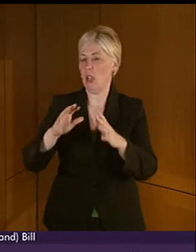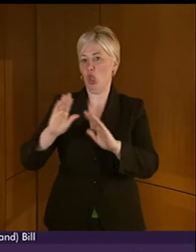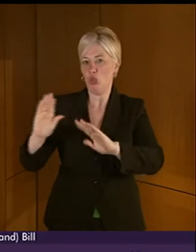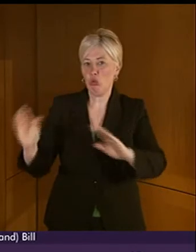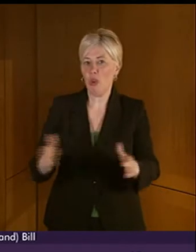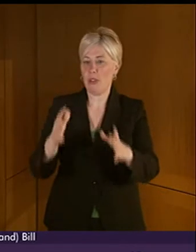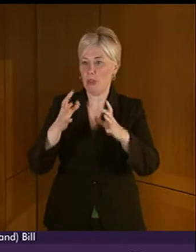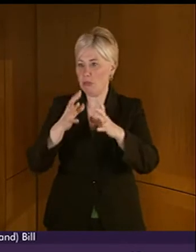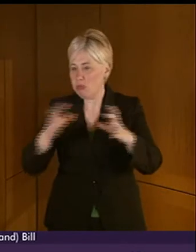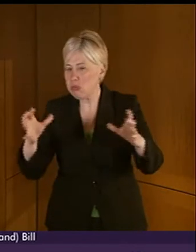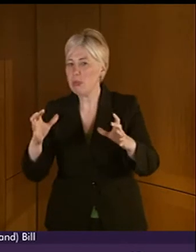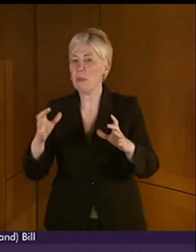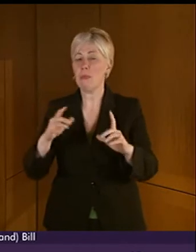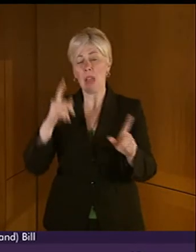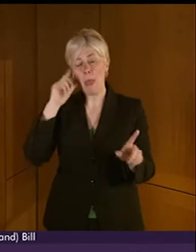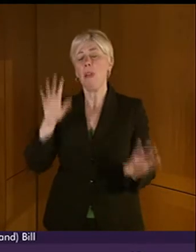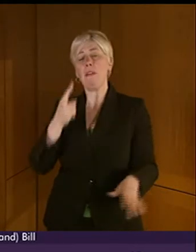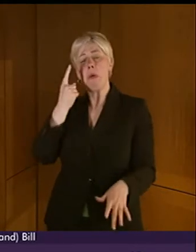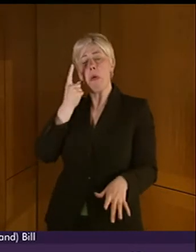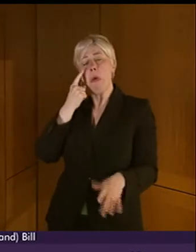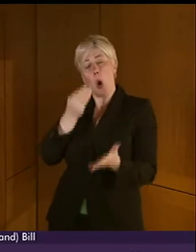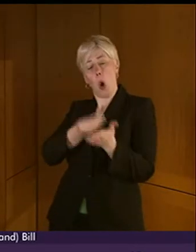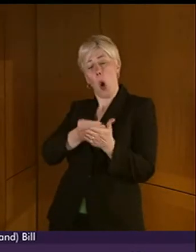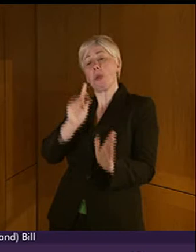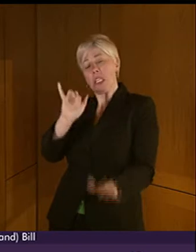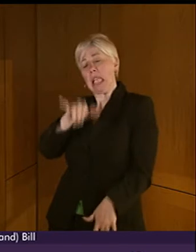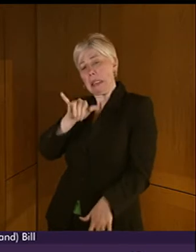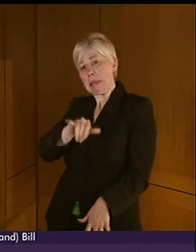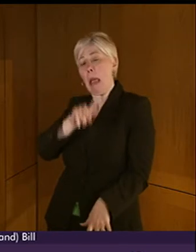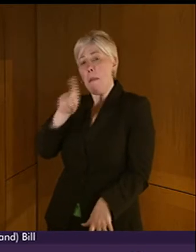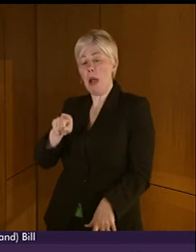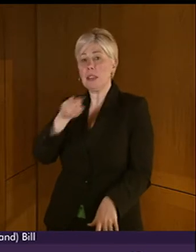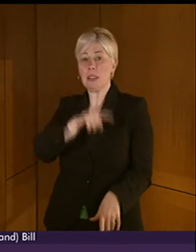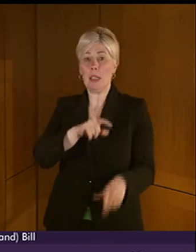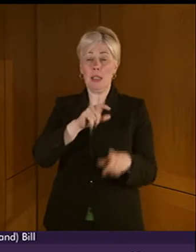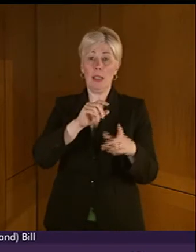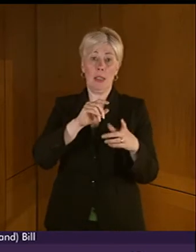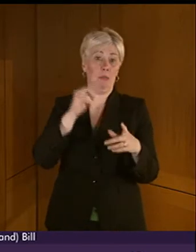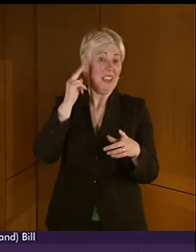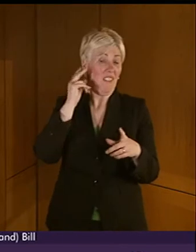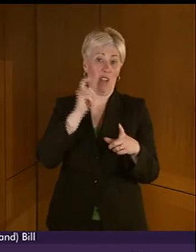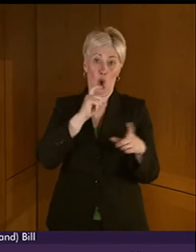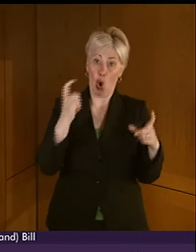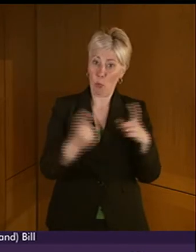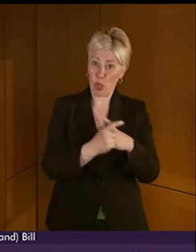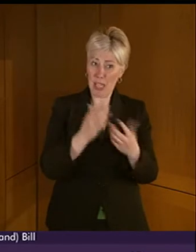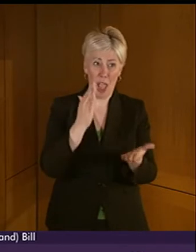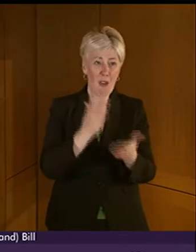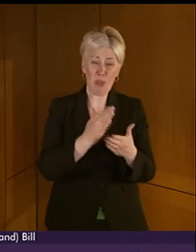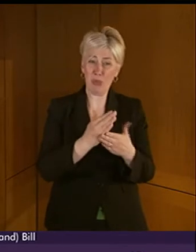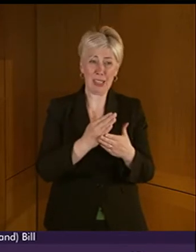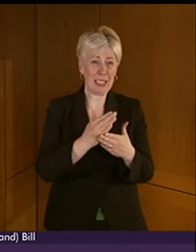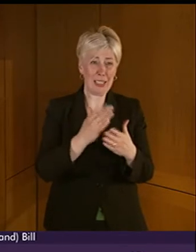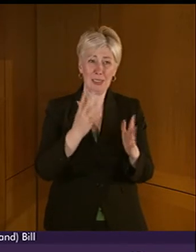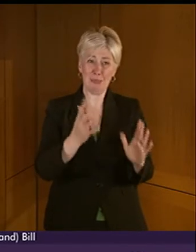And I think we may need to keep a weather eye on that. But nevertheless, I think the BSL community themselves have been very pragmatic about what